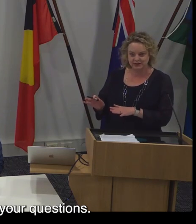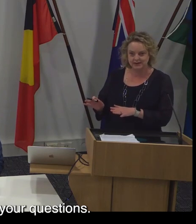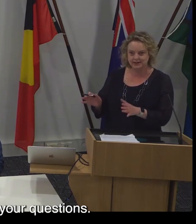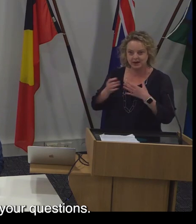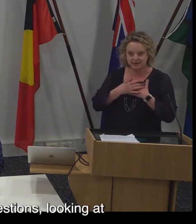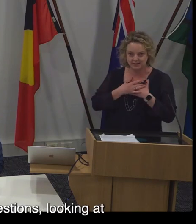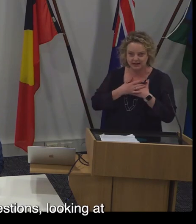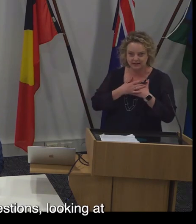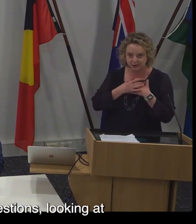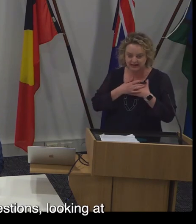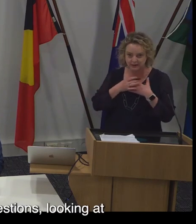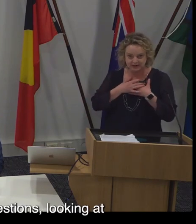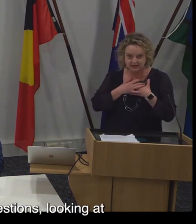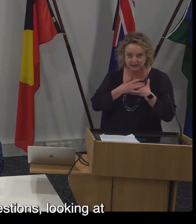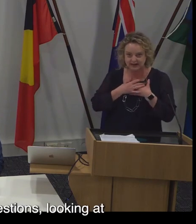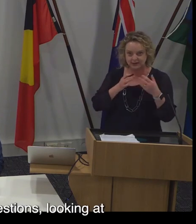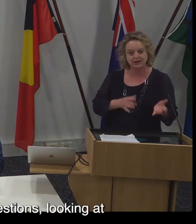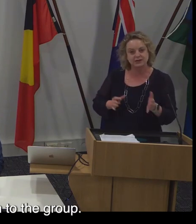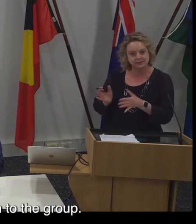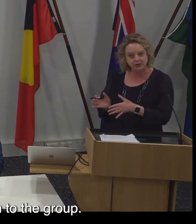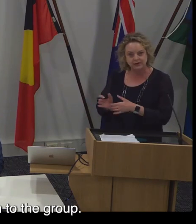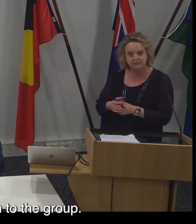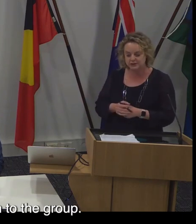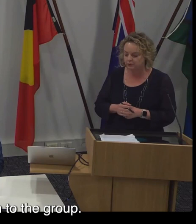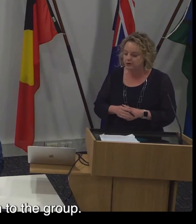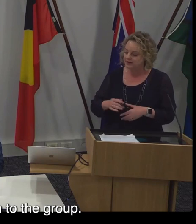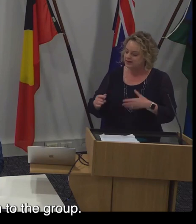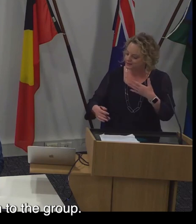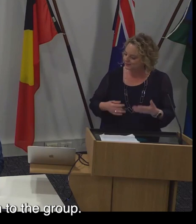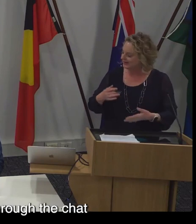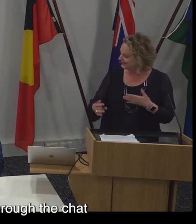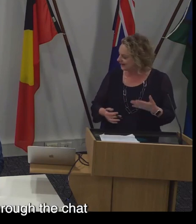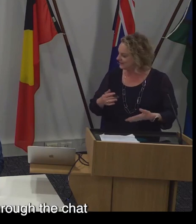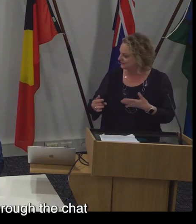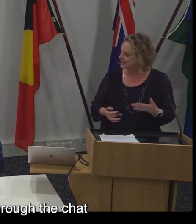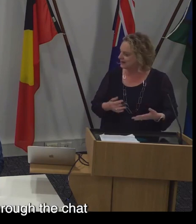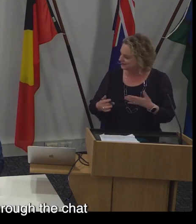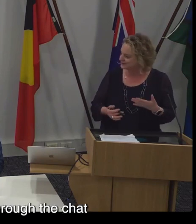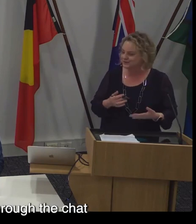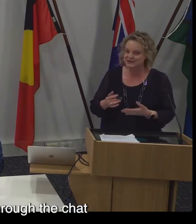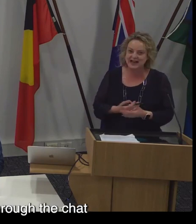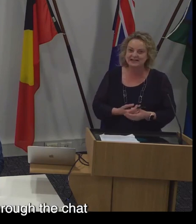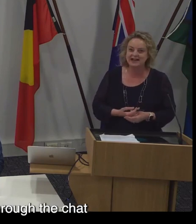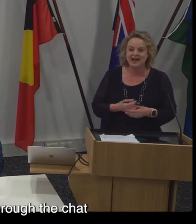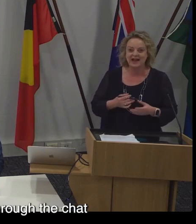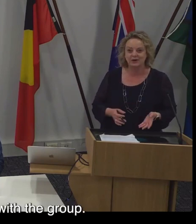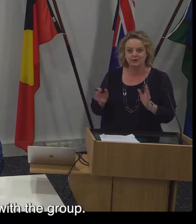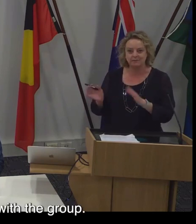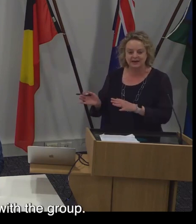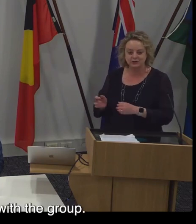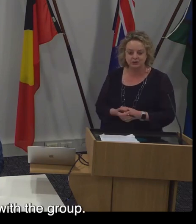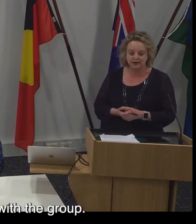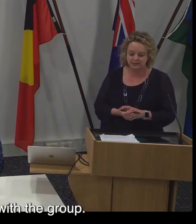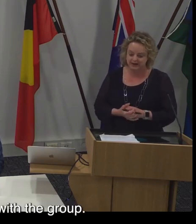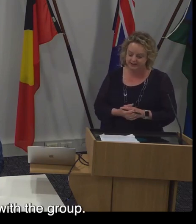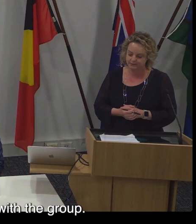your questions. I'm going to be moderating the questions, looking at the questions and putting them to the group. So, please keep them coming through the chat and